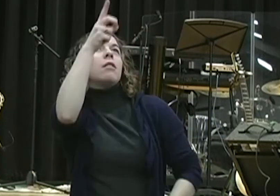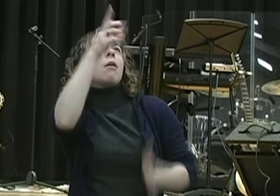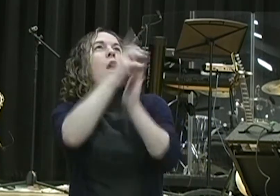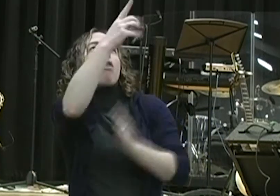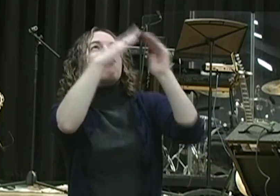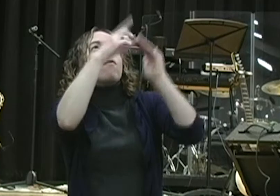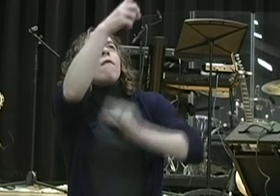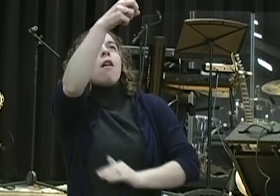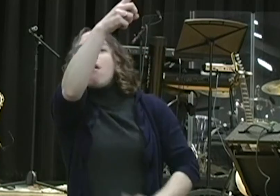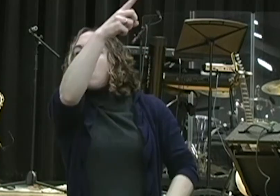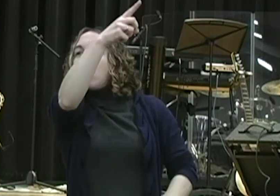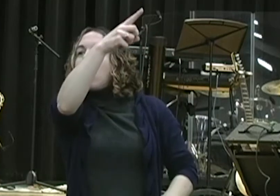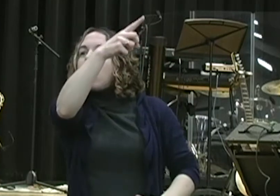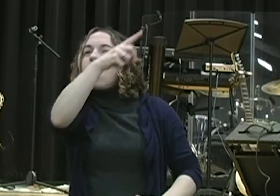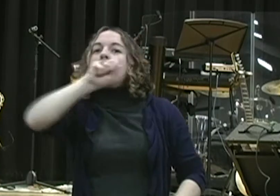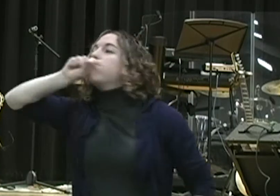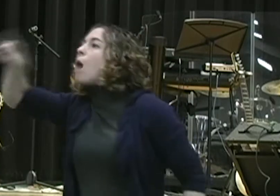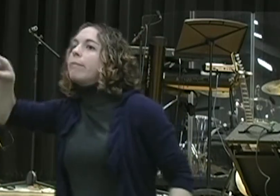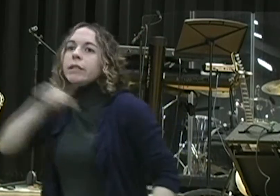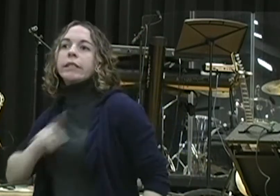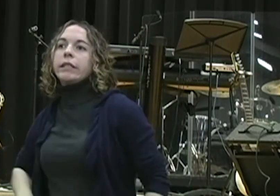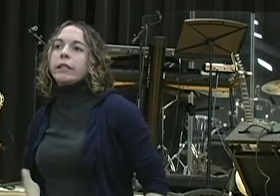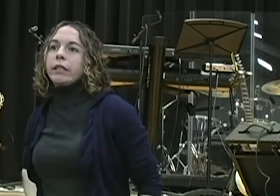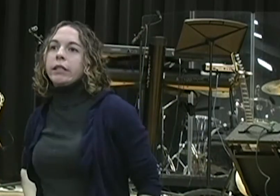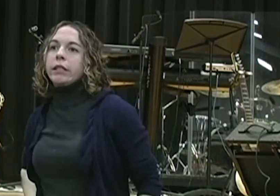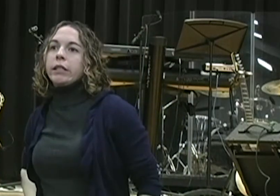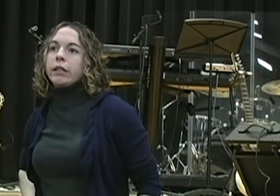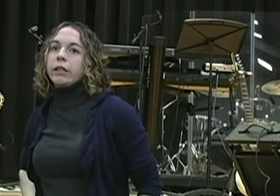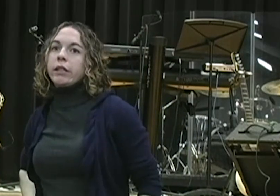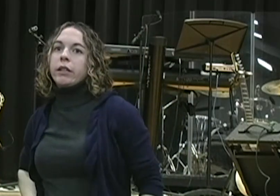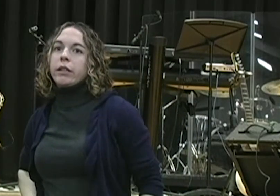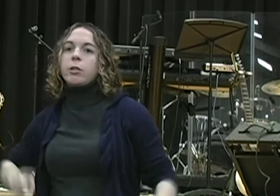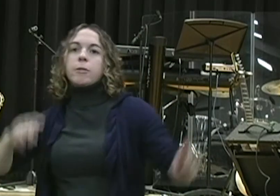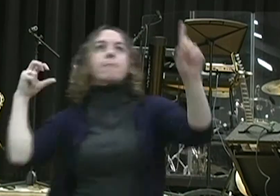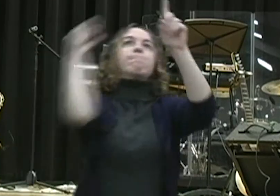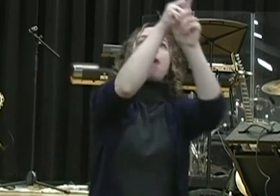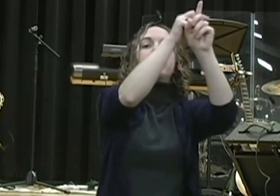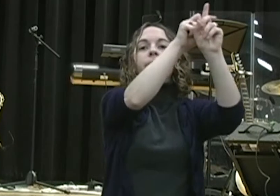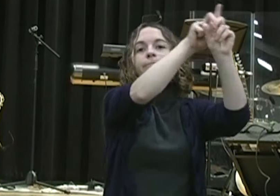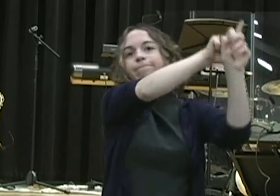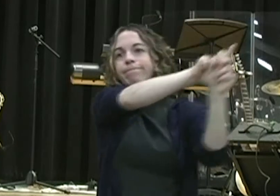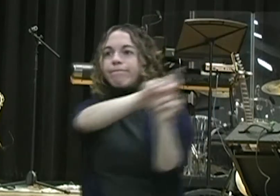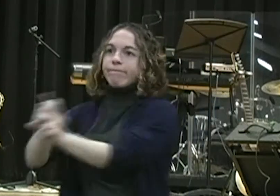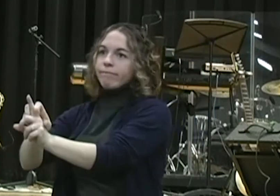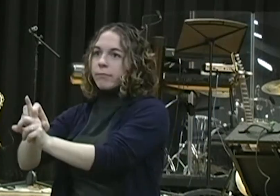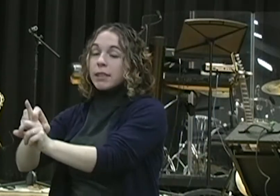king didn't want to because he knew that he would have been tricked and trapped and he knew that Daniel was a righteous man. Hallelujah. But he